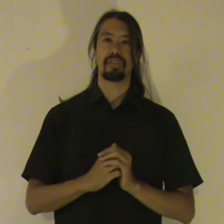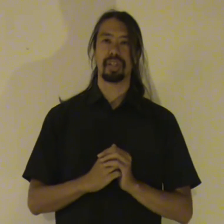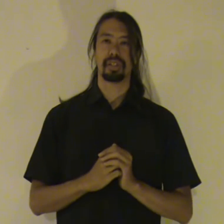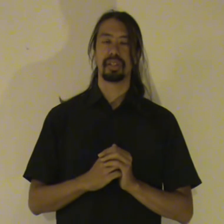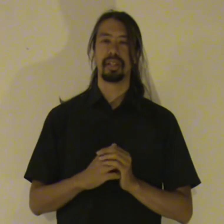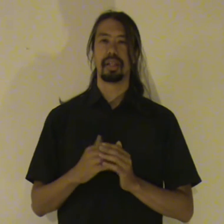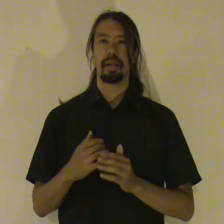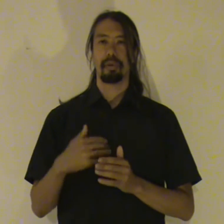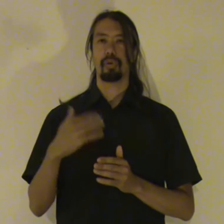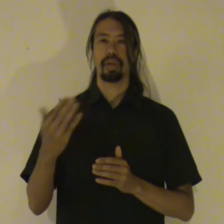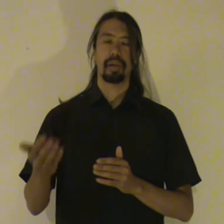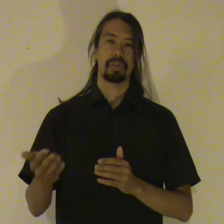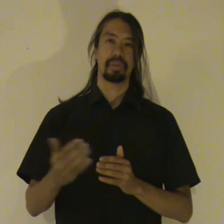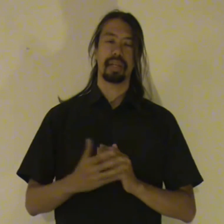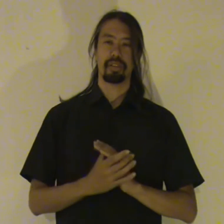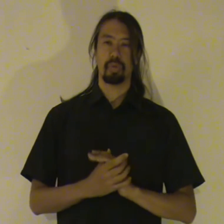session. Before they go into the next one.